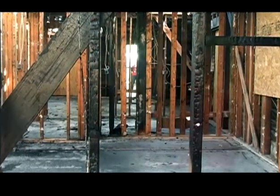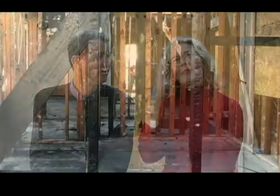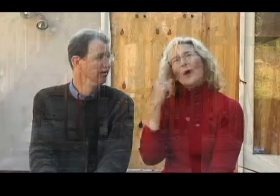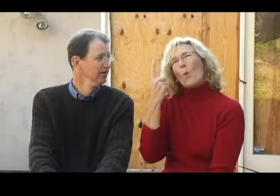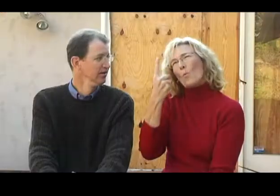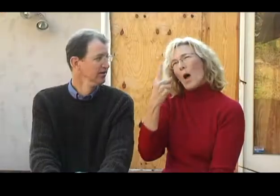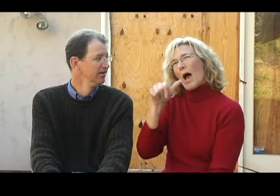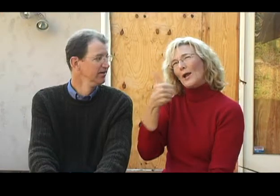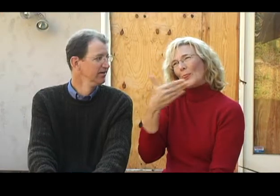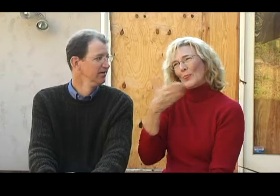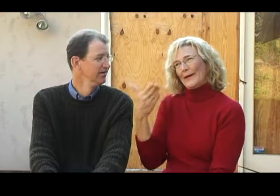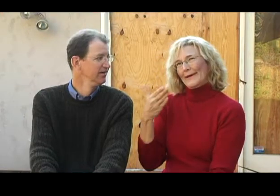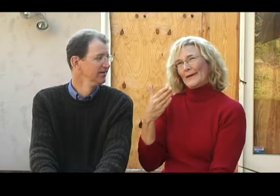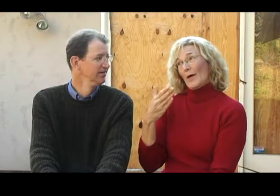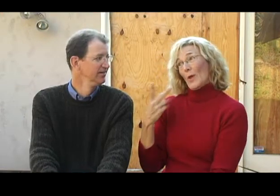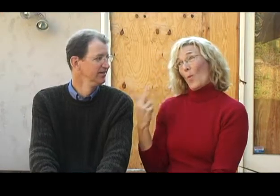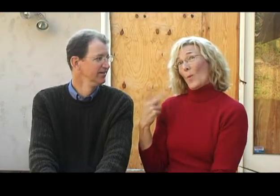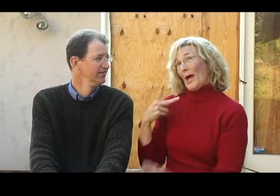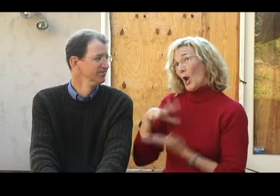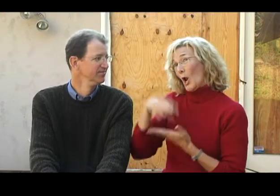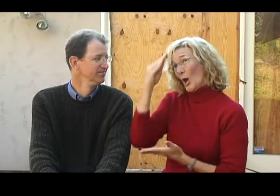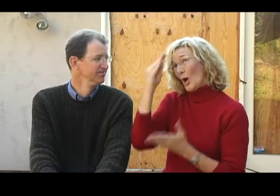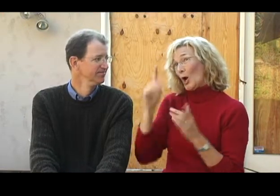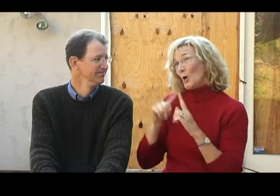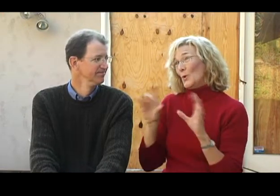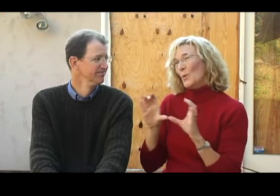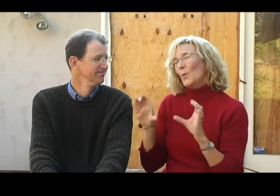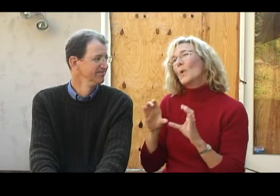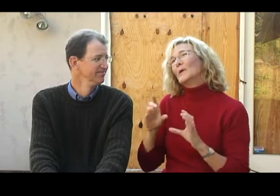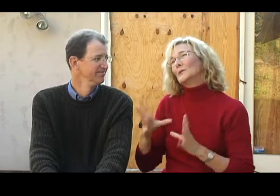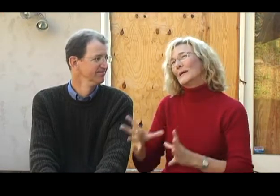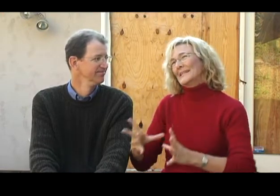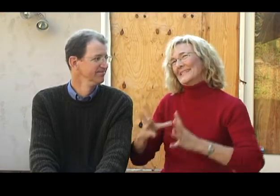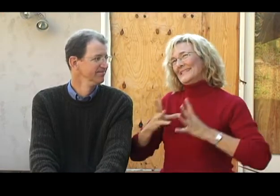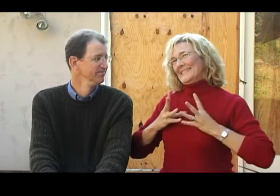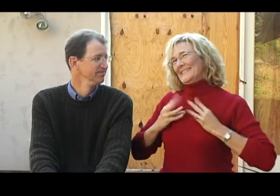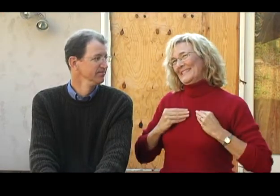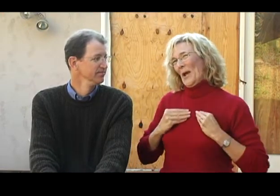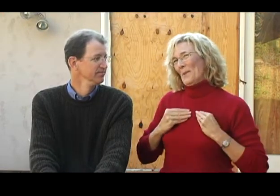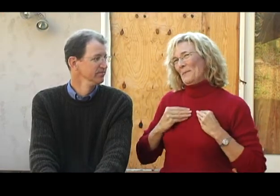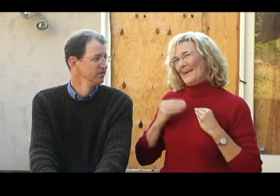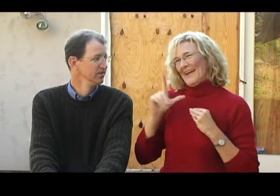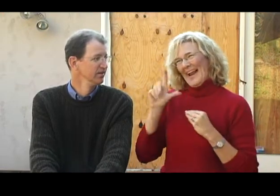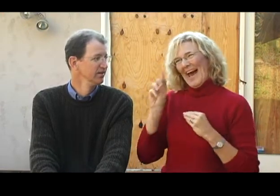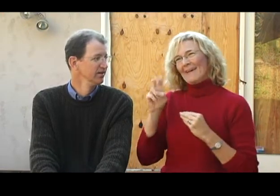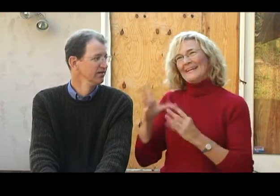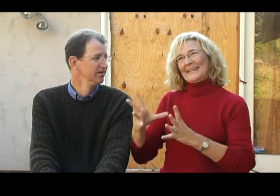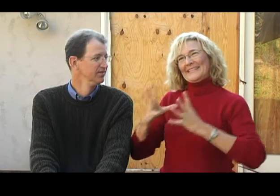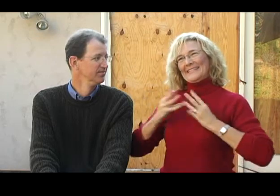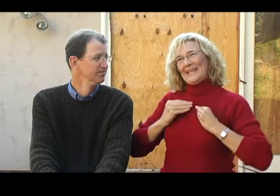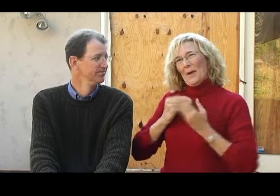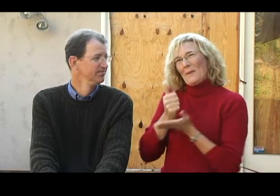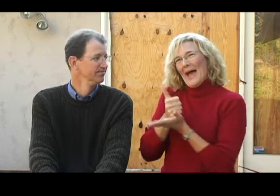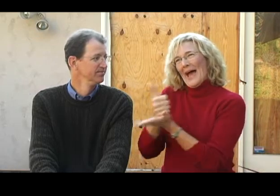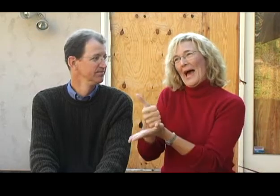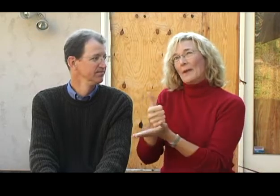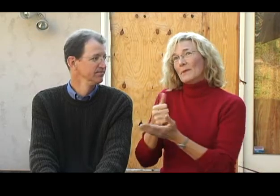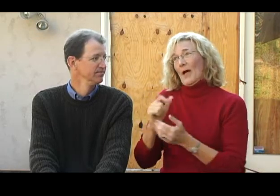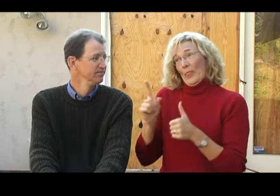I think the one other thing that we both learned through doing was accepting the loves, accepting the